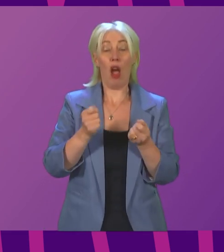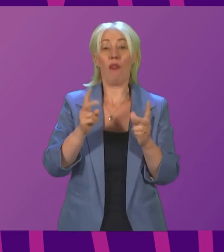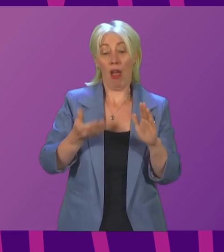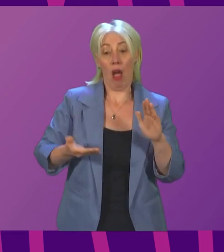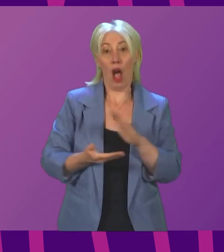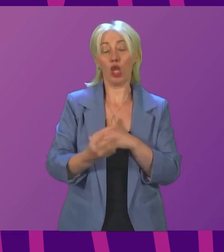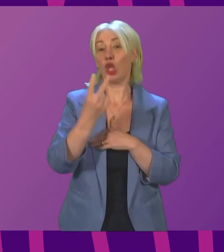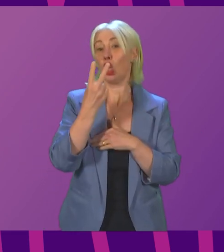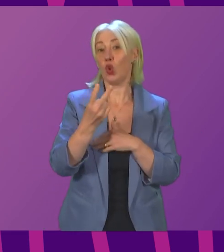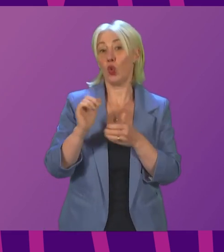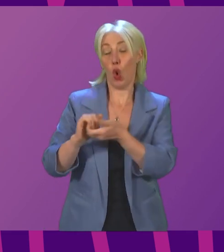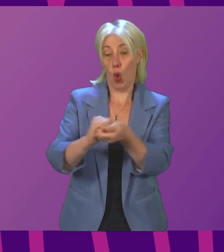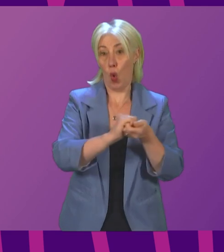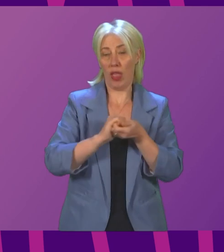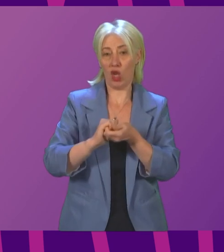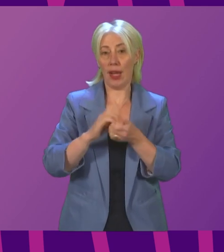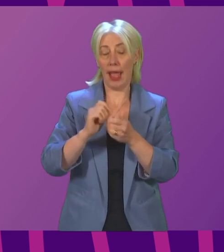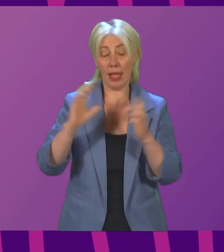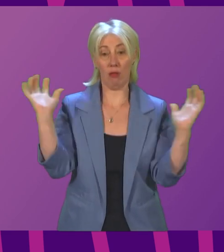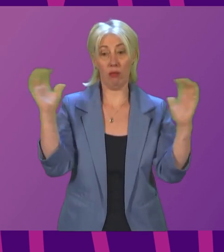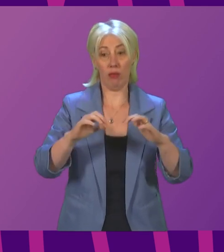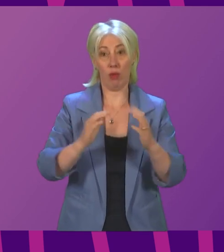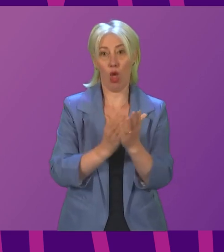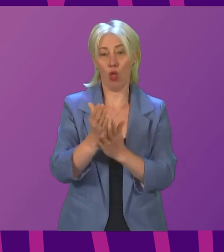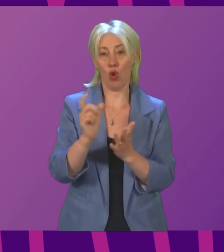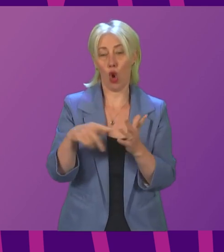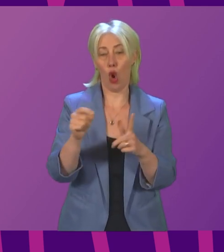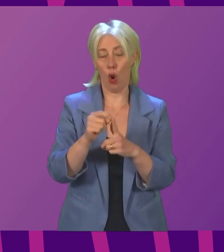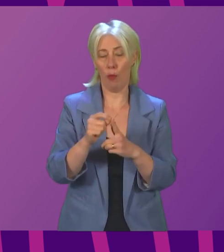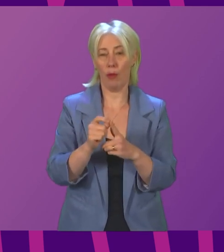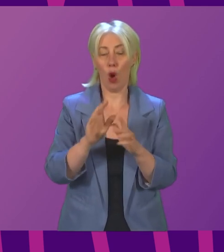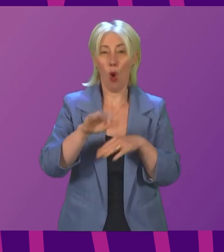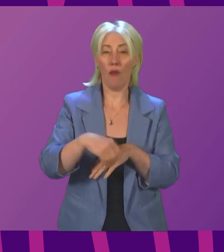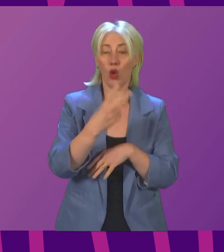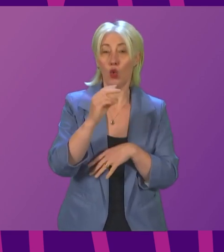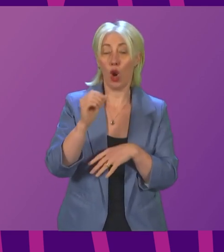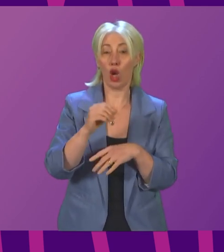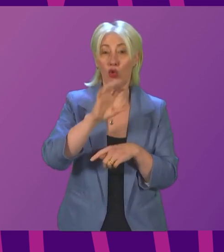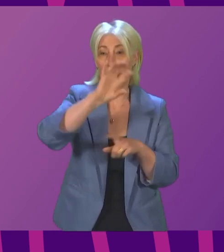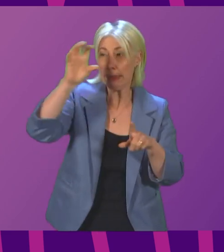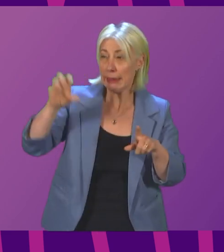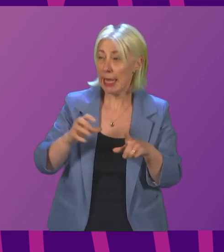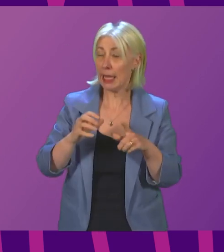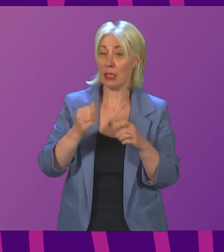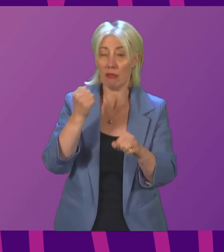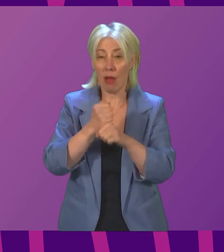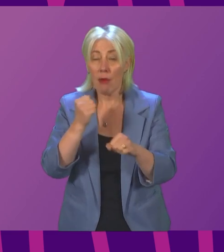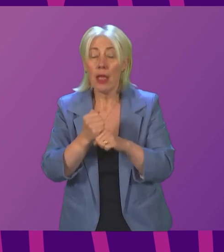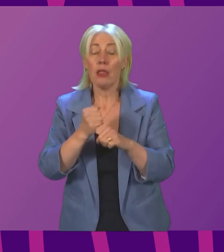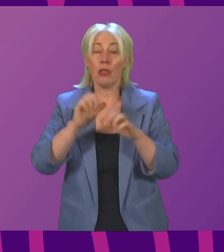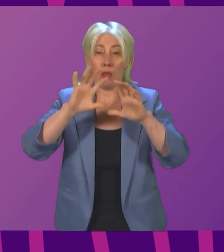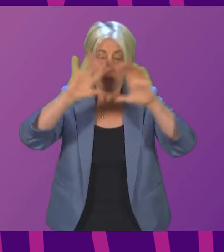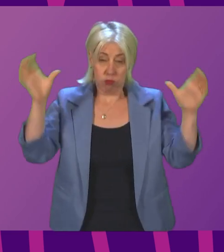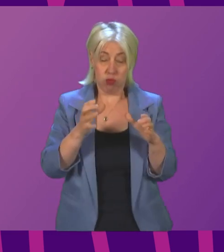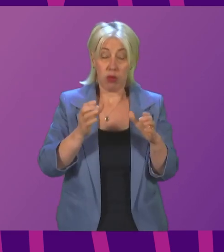which held its General Assembly during COP. More than 200 state, regional and devolved governments are now members of the Under